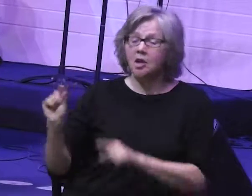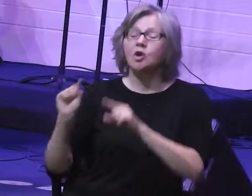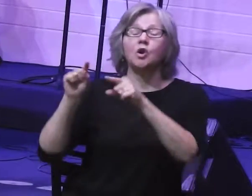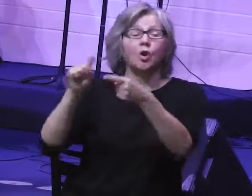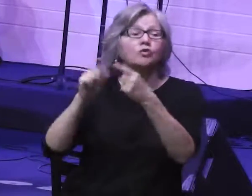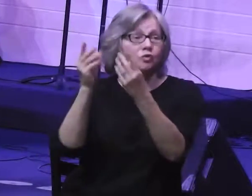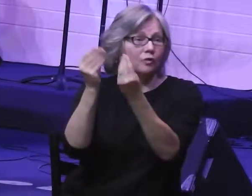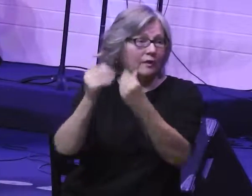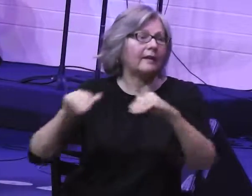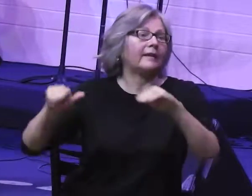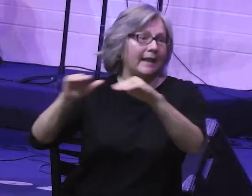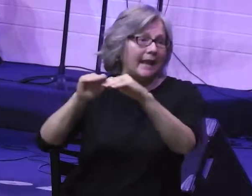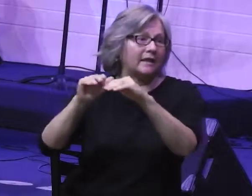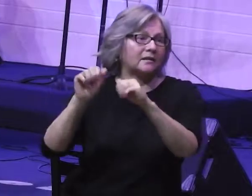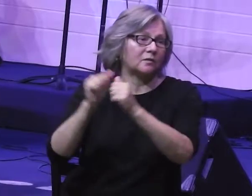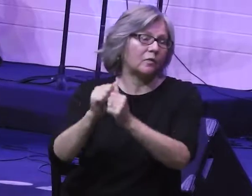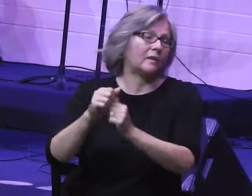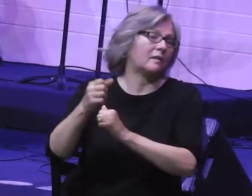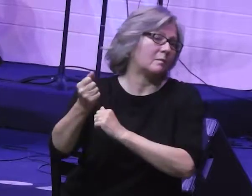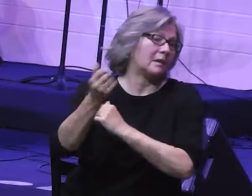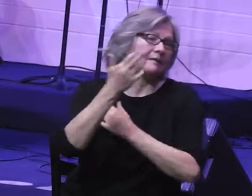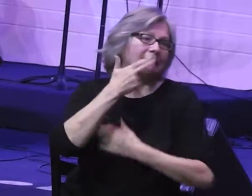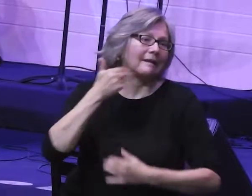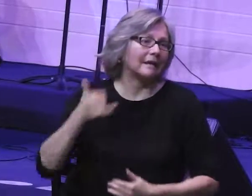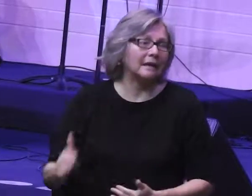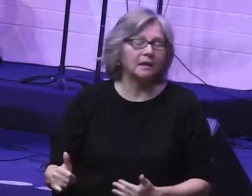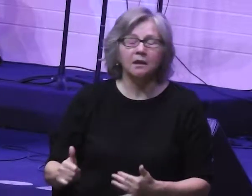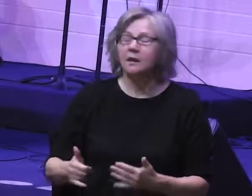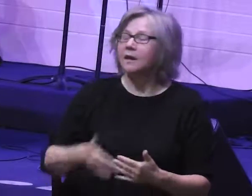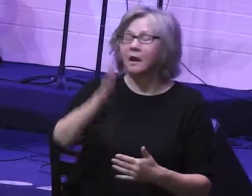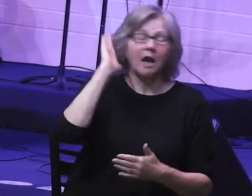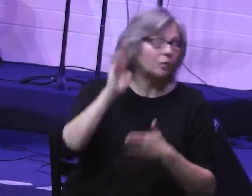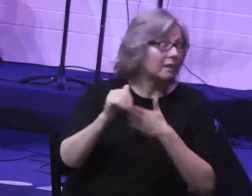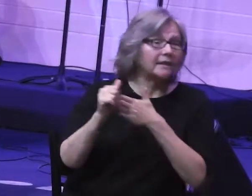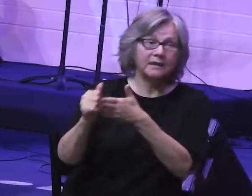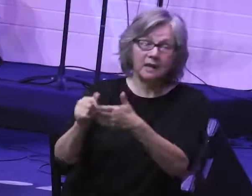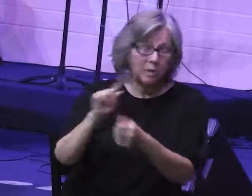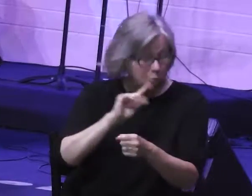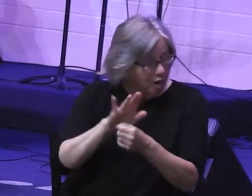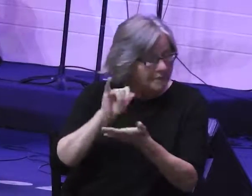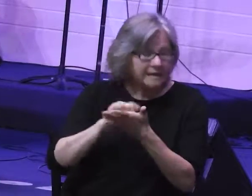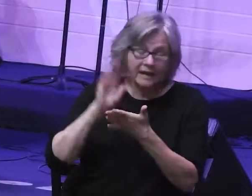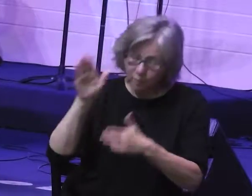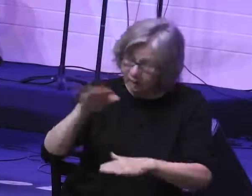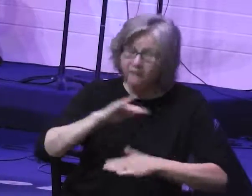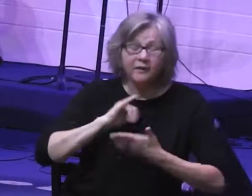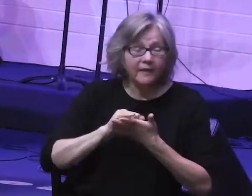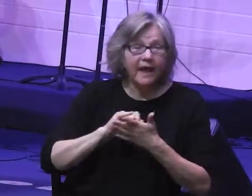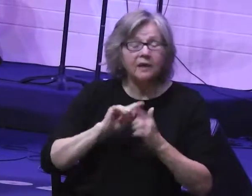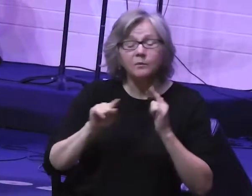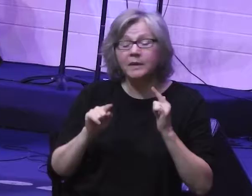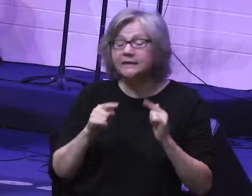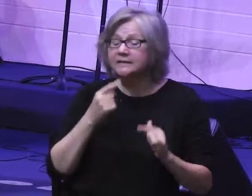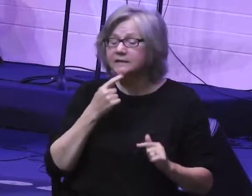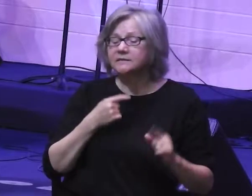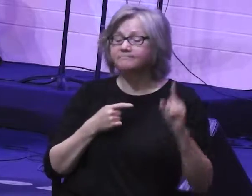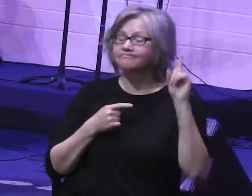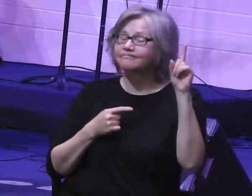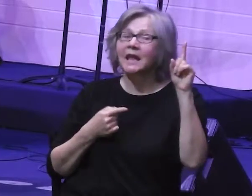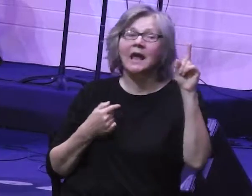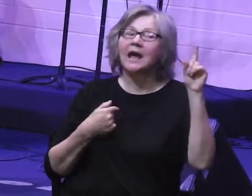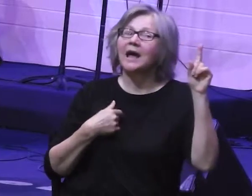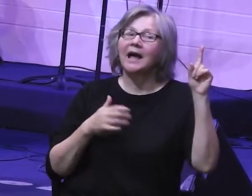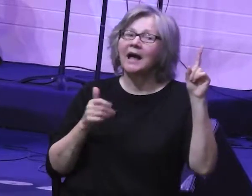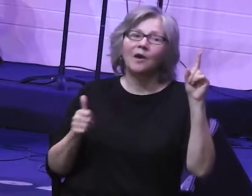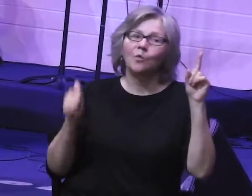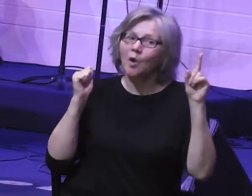land flowing with milk and honey. So God is still going to take him to the promised land. He promised that. He's going to fulfill it. But look at the next sentence. But